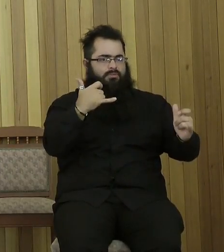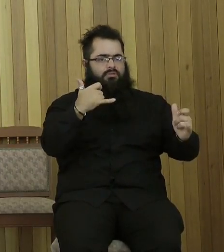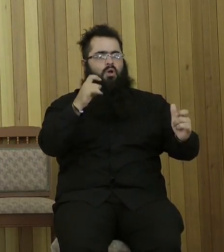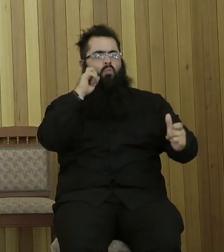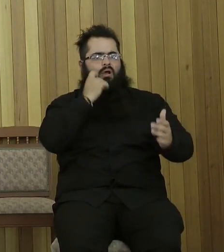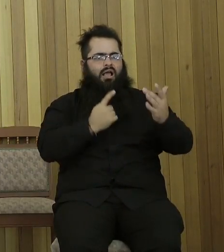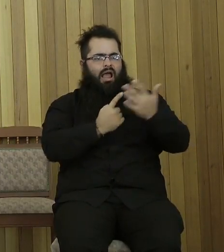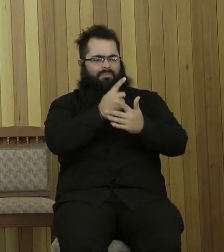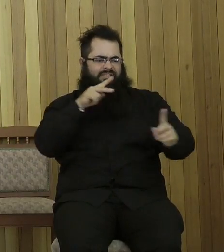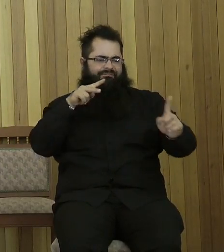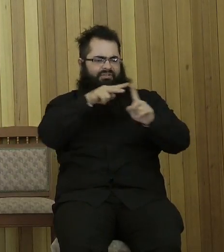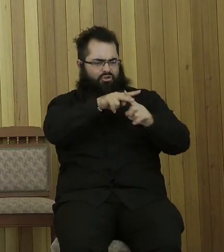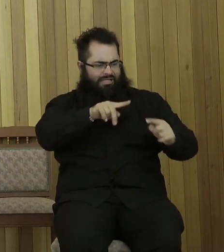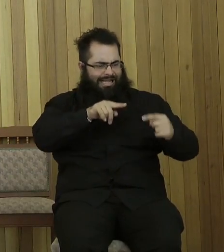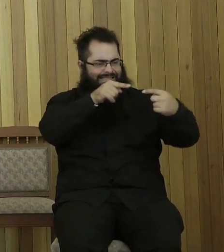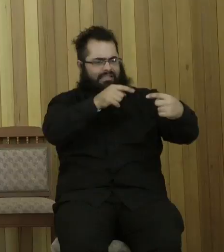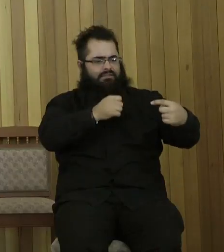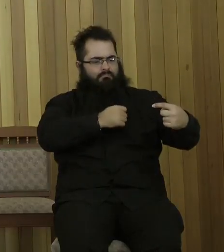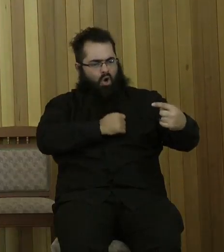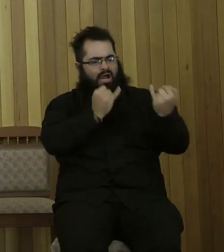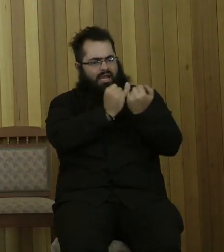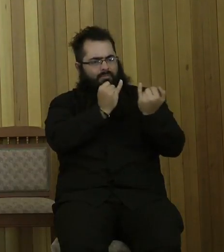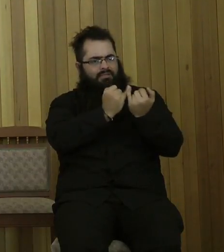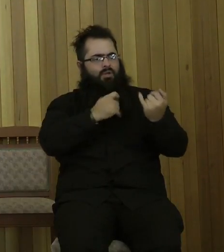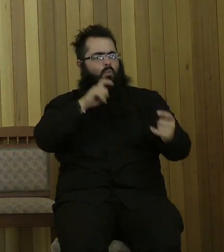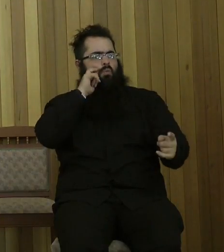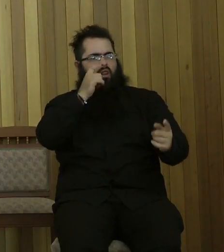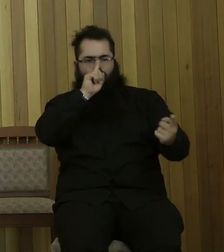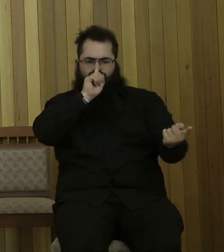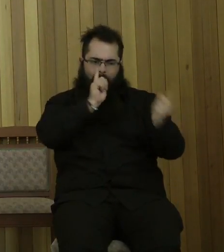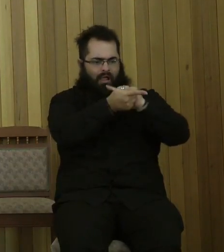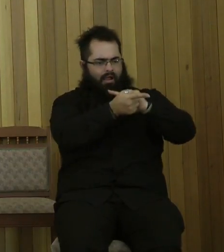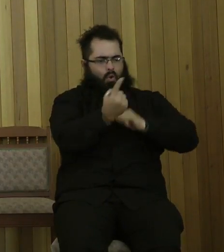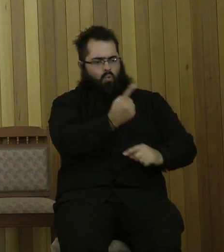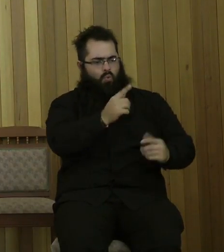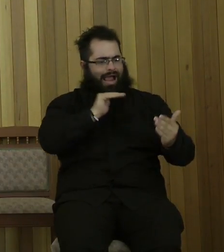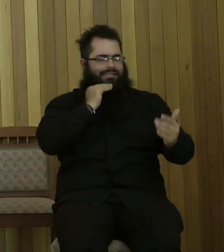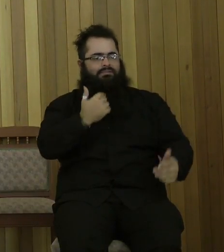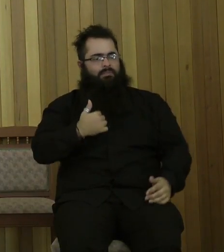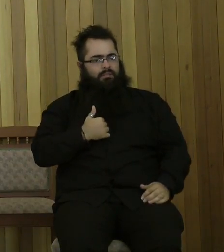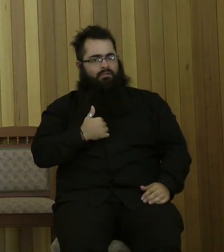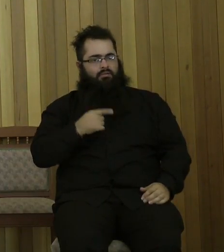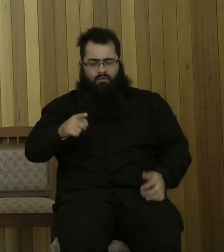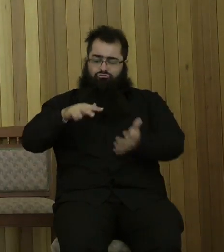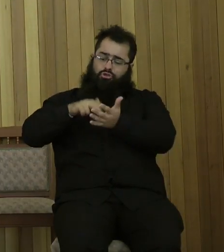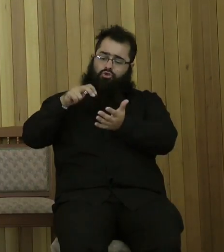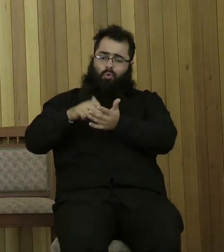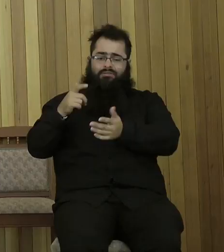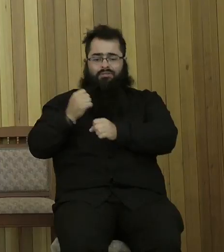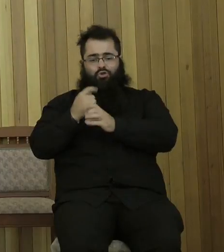to my enemies and repay those who hate me. Rejoice, O Gentiles, with his people for he will avenge